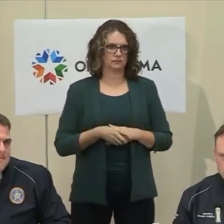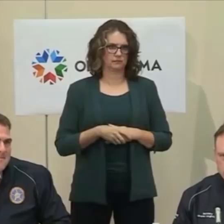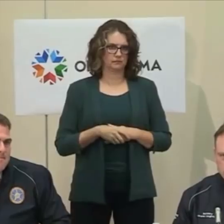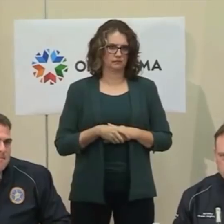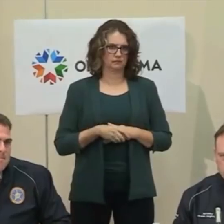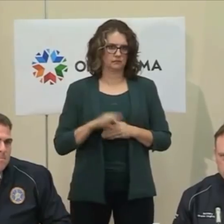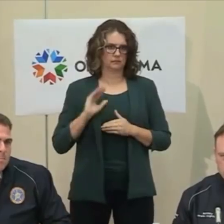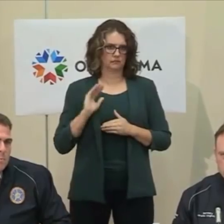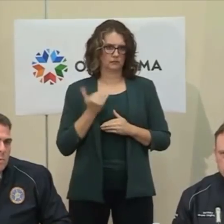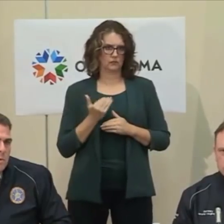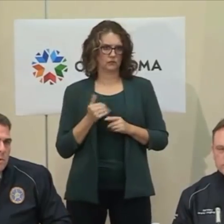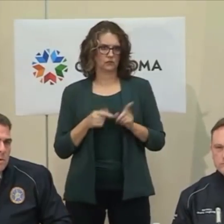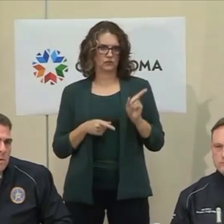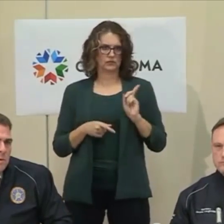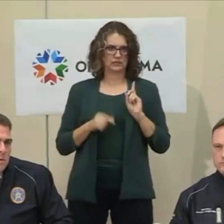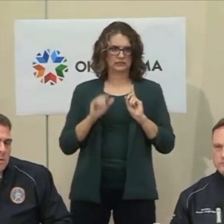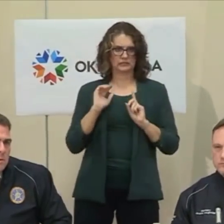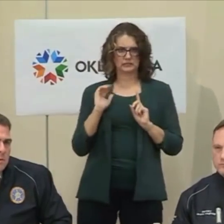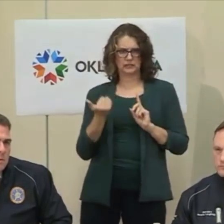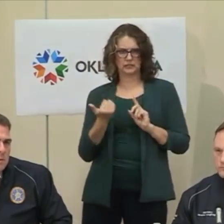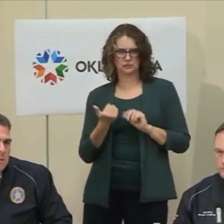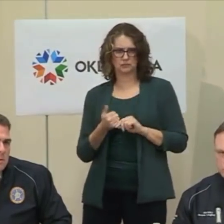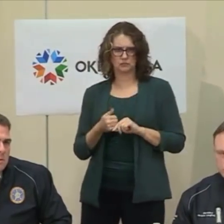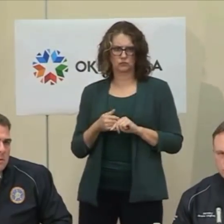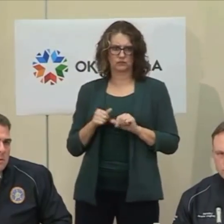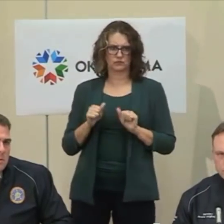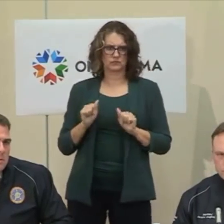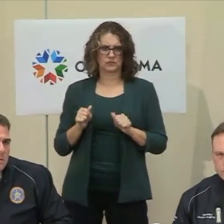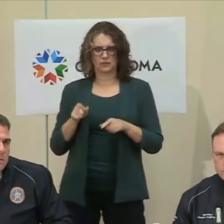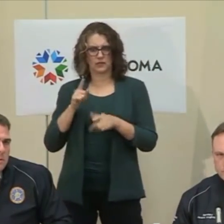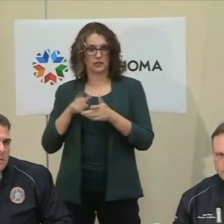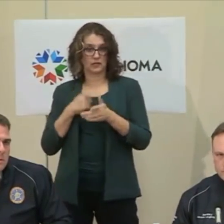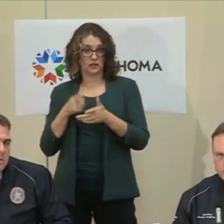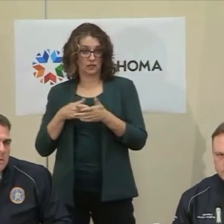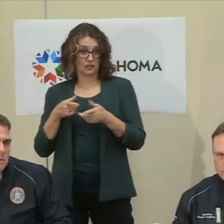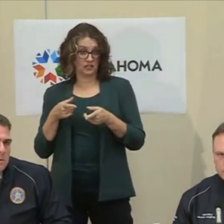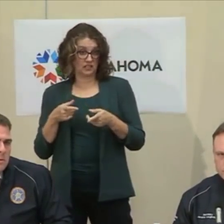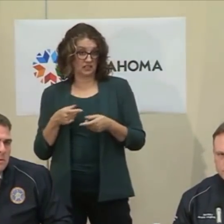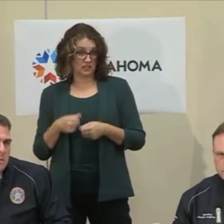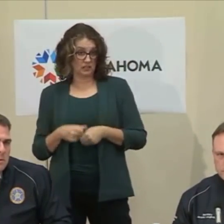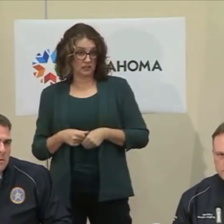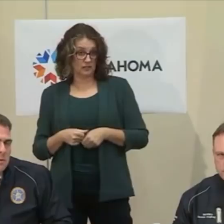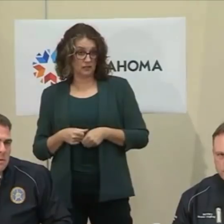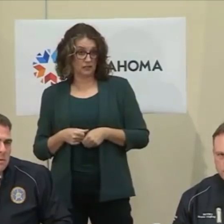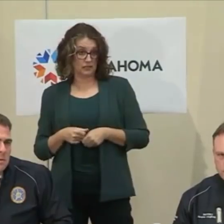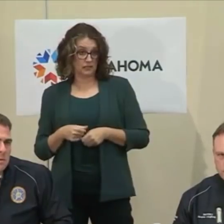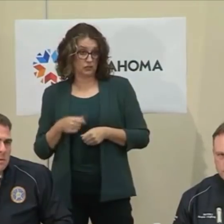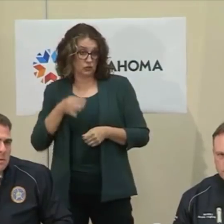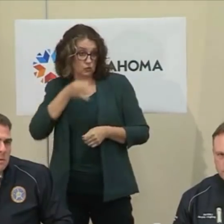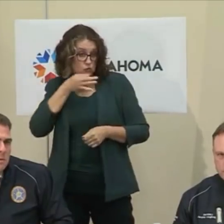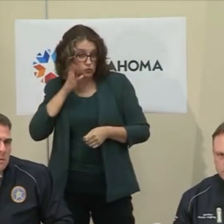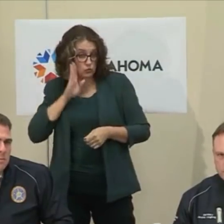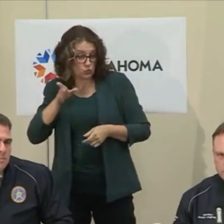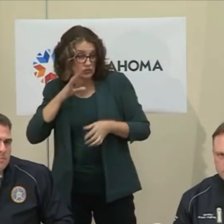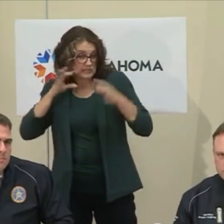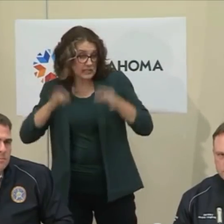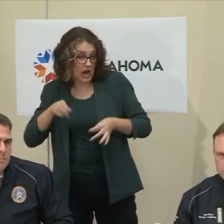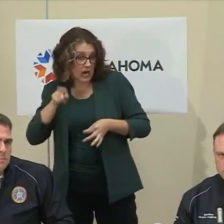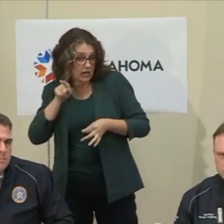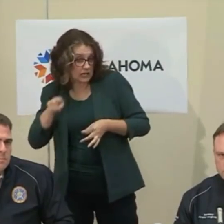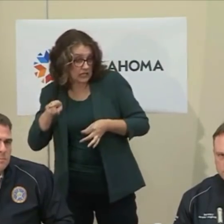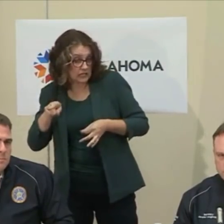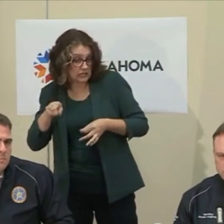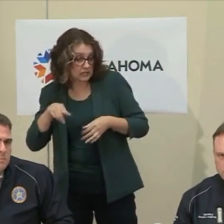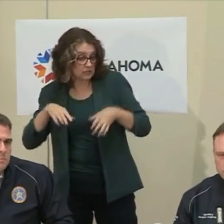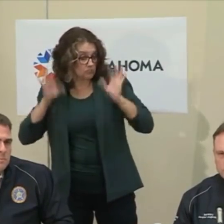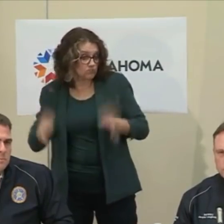there could be a time when that has happened, and it sounds like you're saying that if the state's epidemiologists were to come to you and say, hey, we're